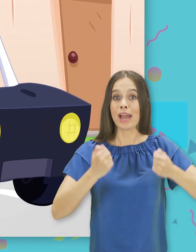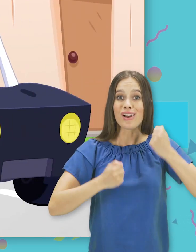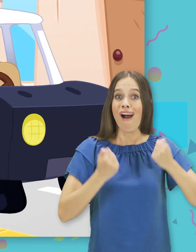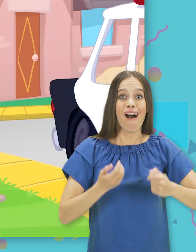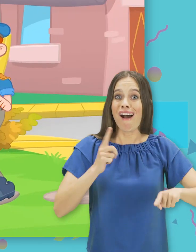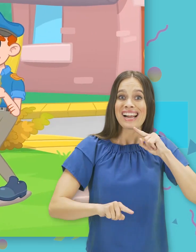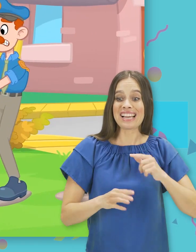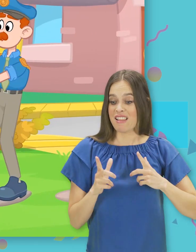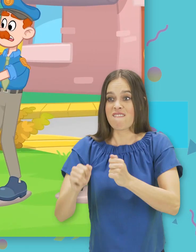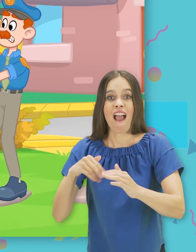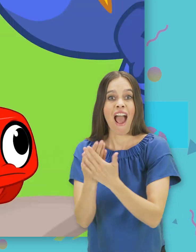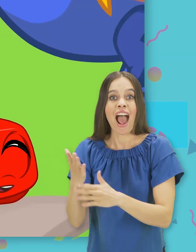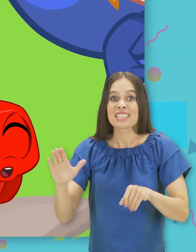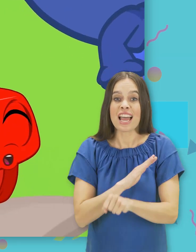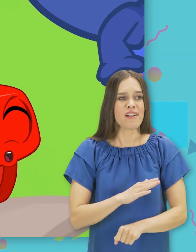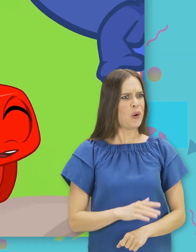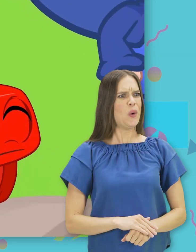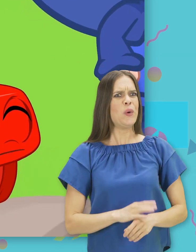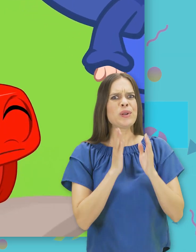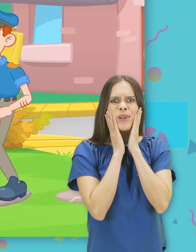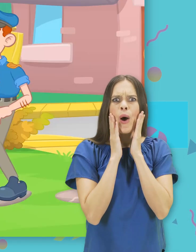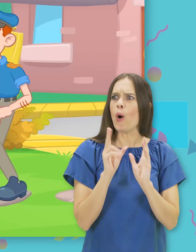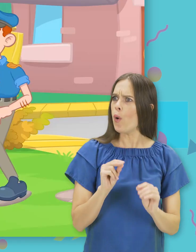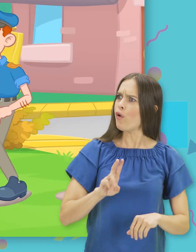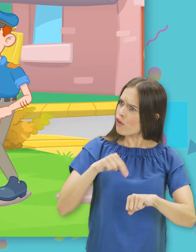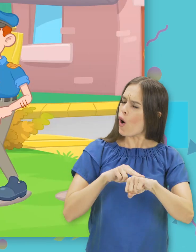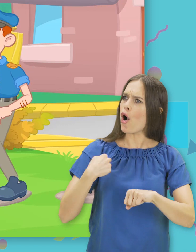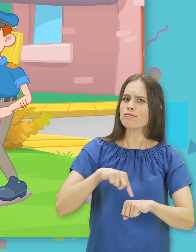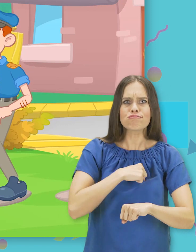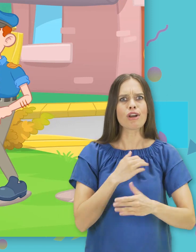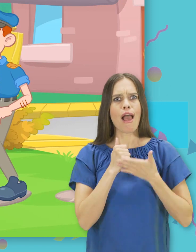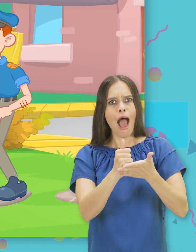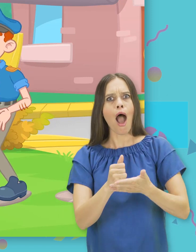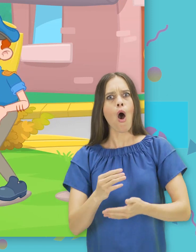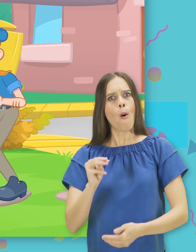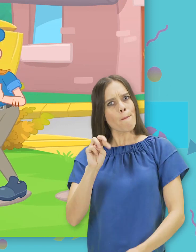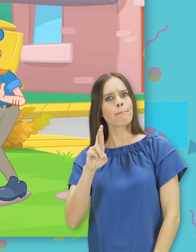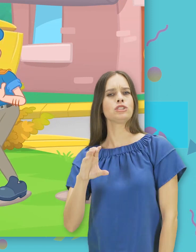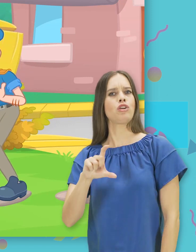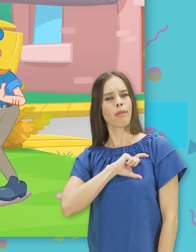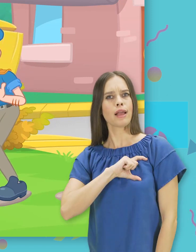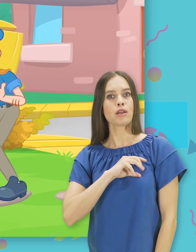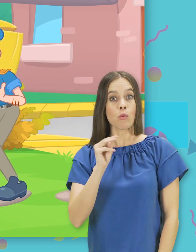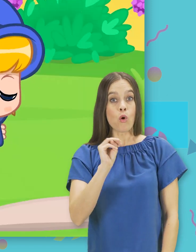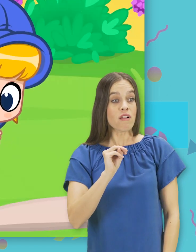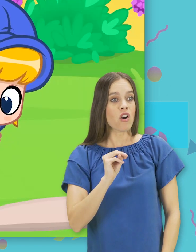can't get there fast enough. Oh, no. Of course we'll help, Mr. Policeman. Morple,